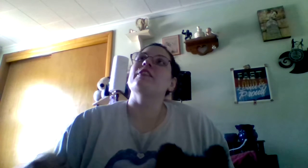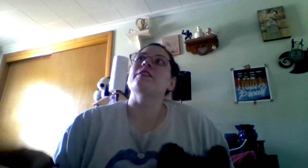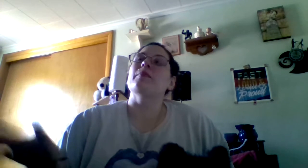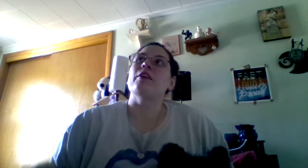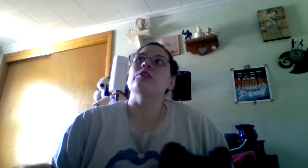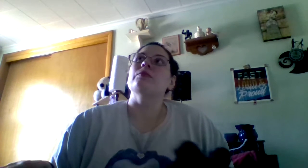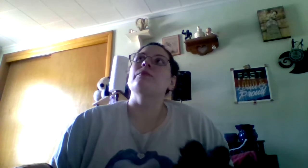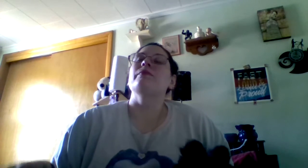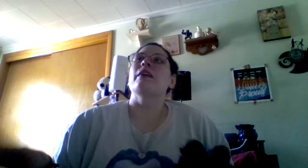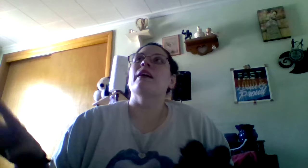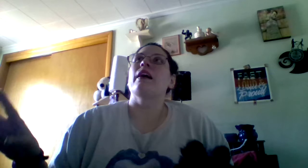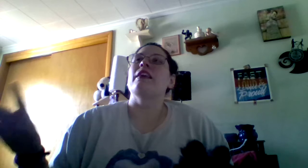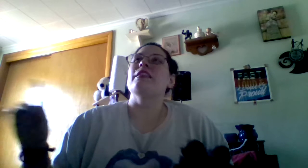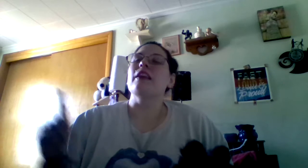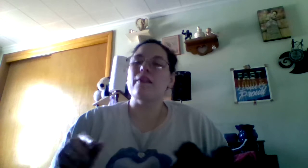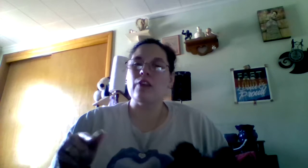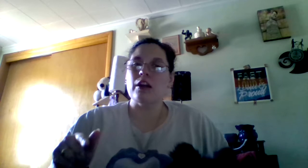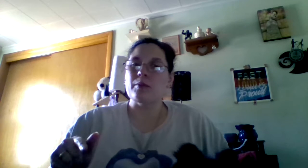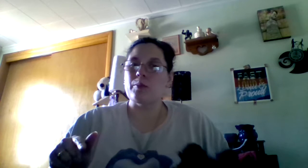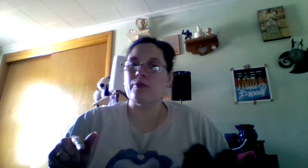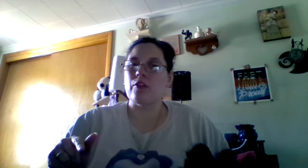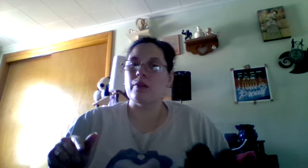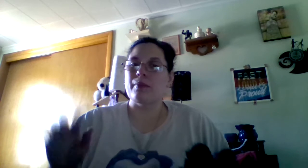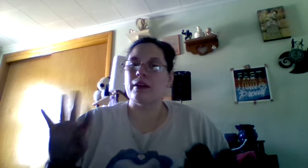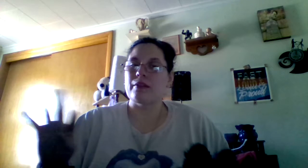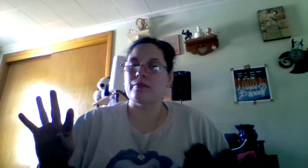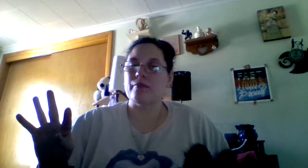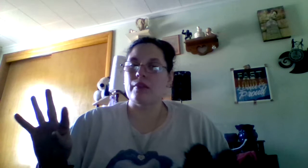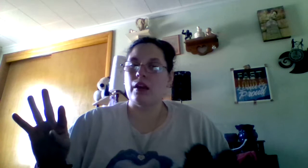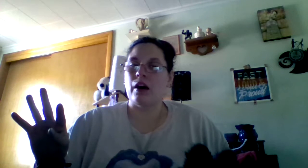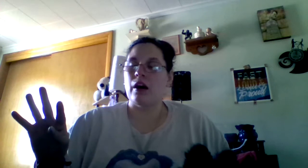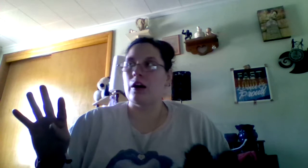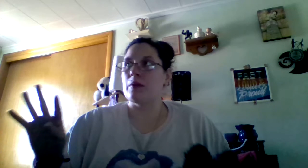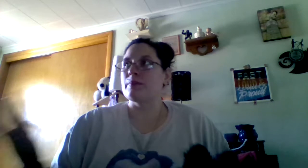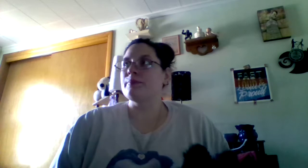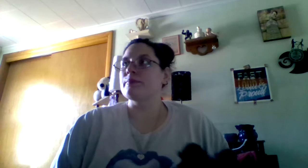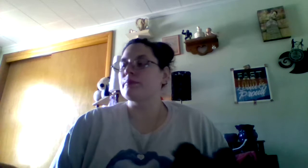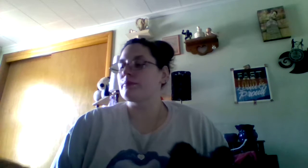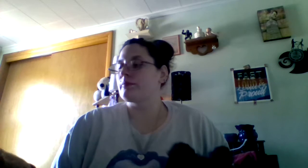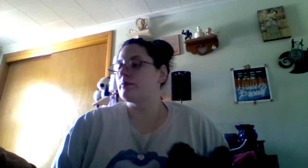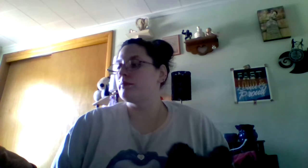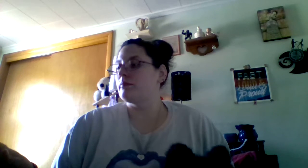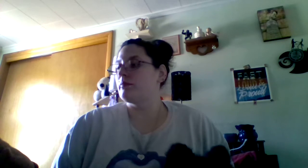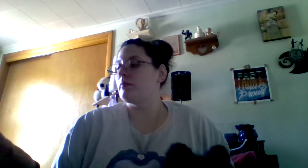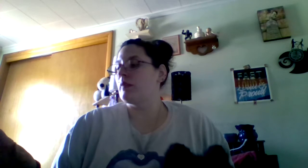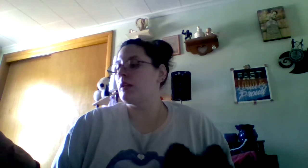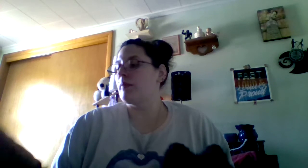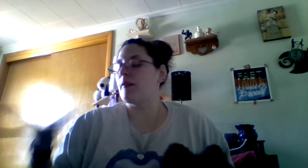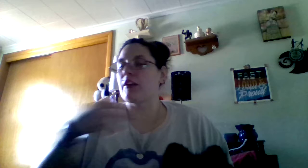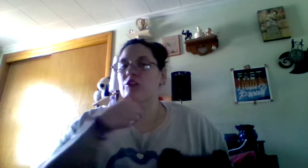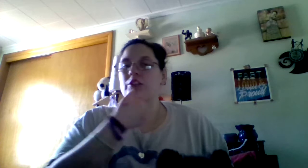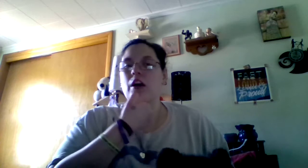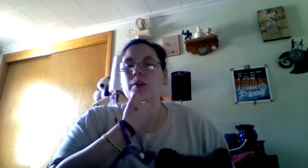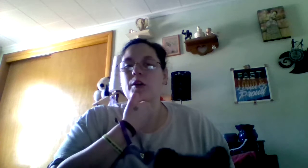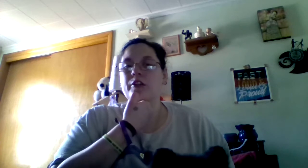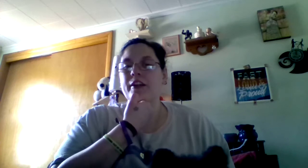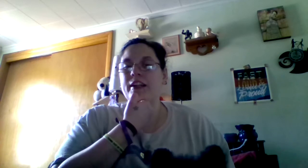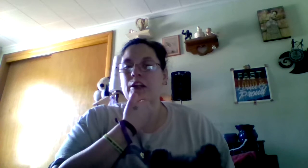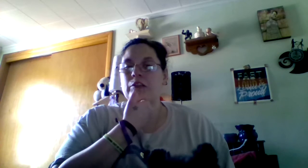with something else that I think I've talked about before, but, um, maybe I should talk about it right now. Um,